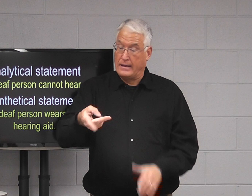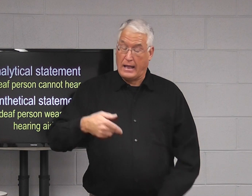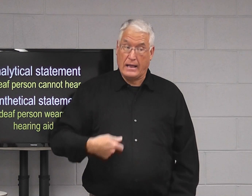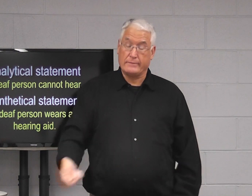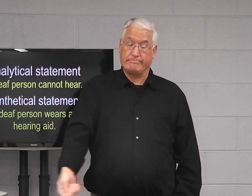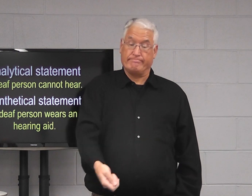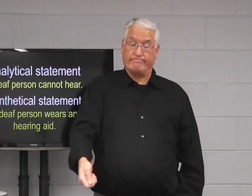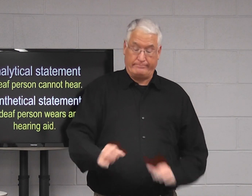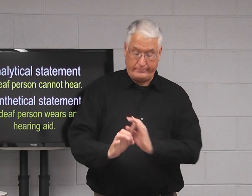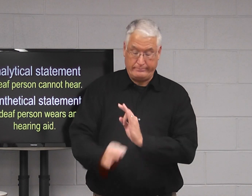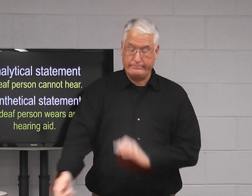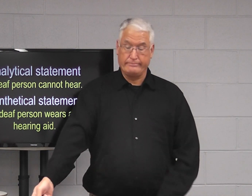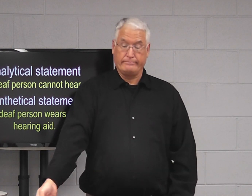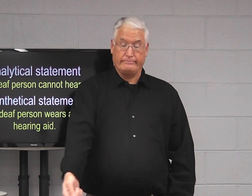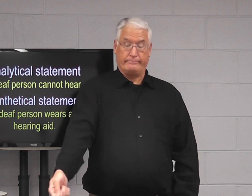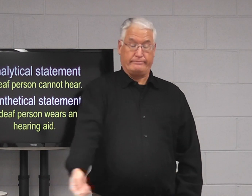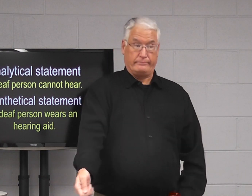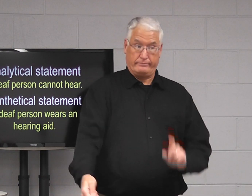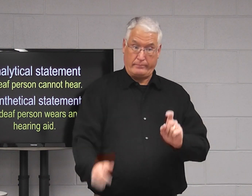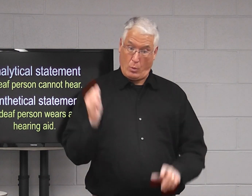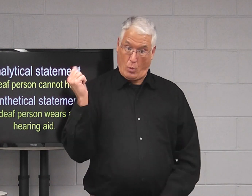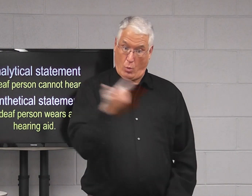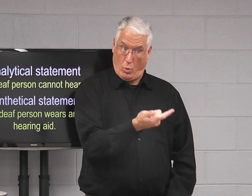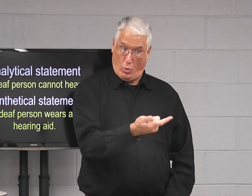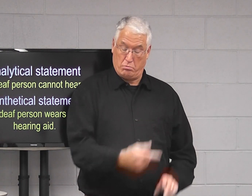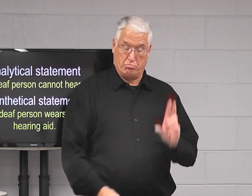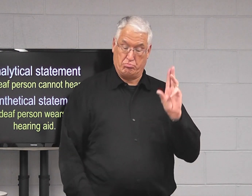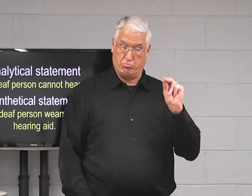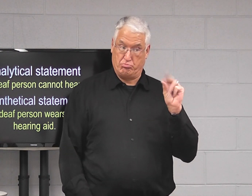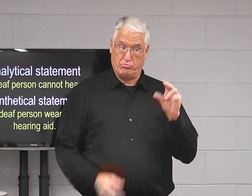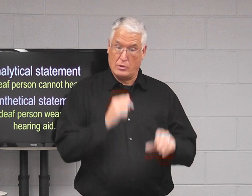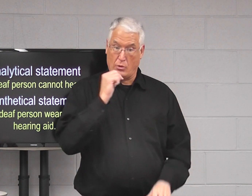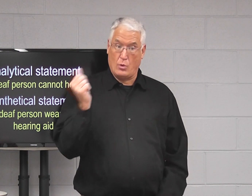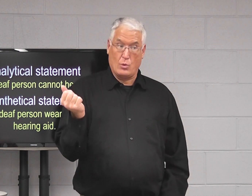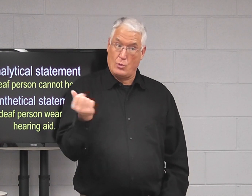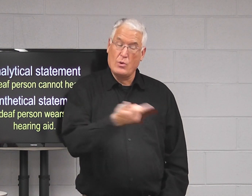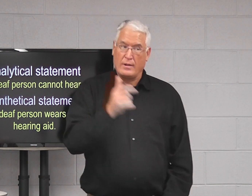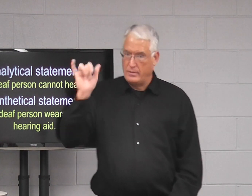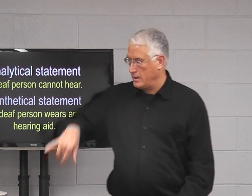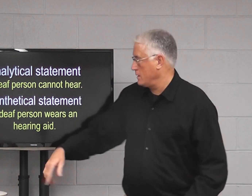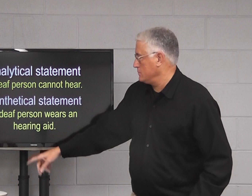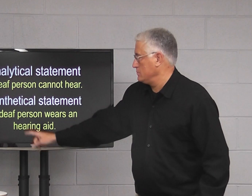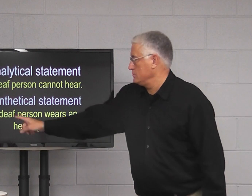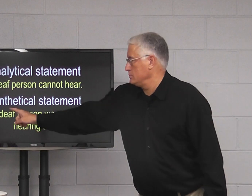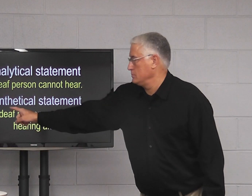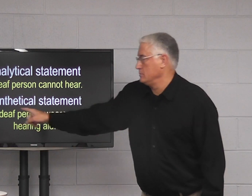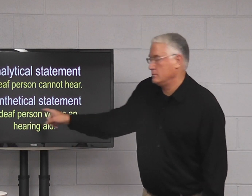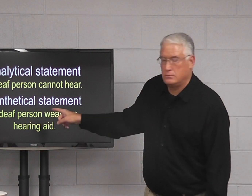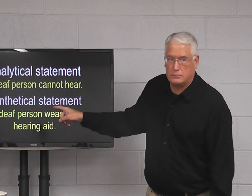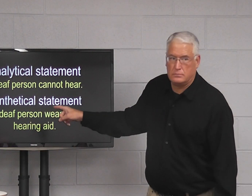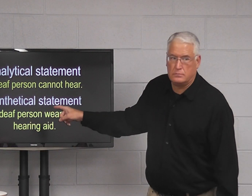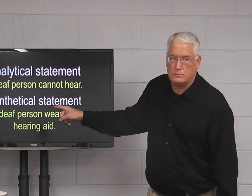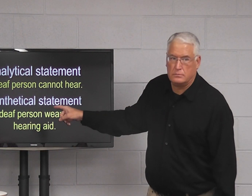mean that they have the walking cane all the time? No, not all of them. Is that